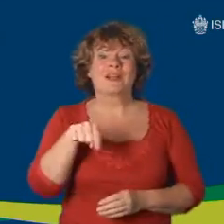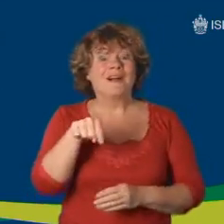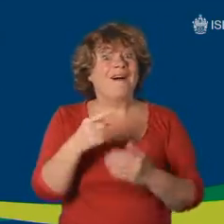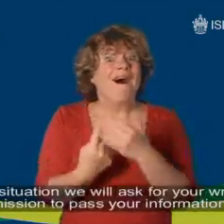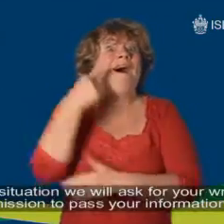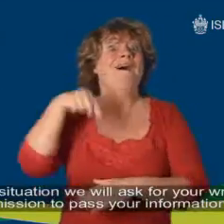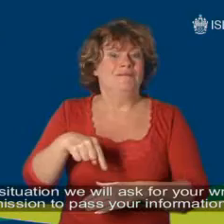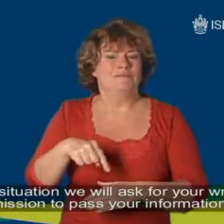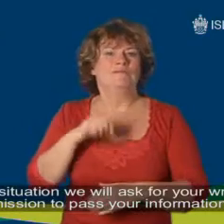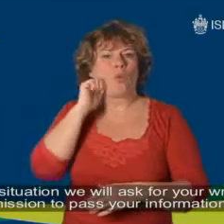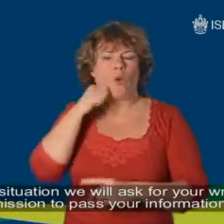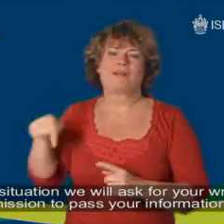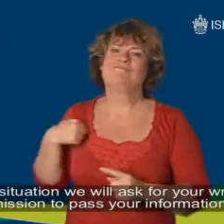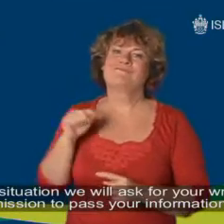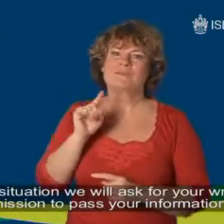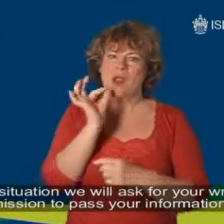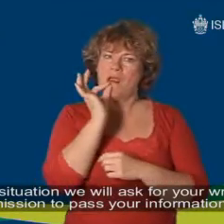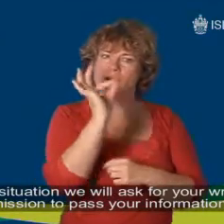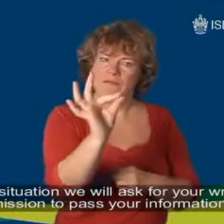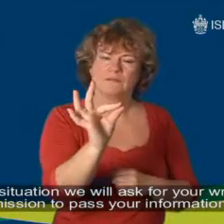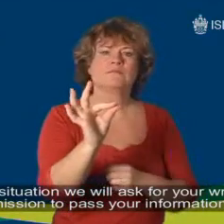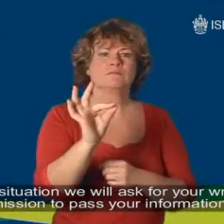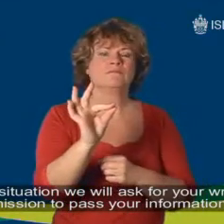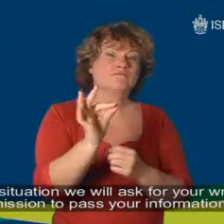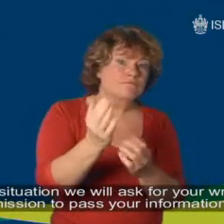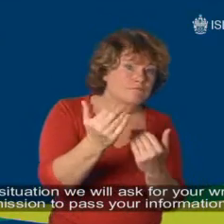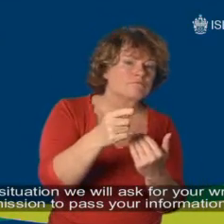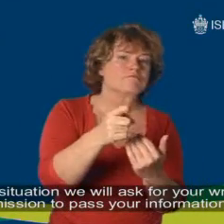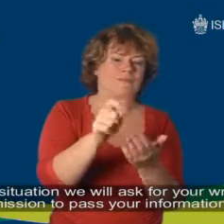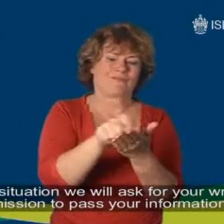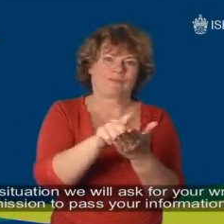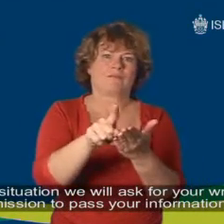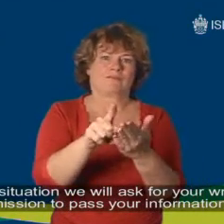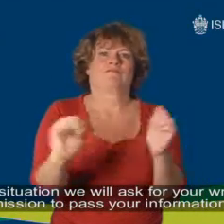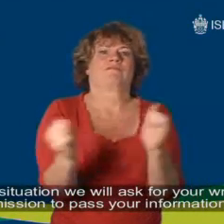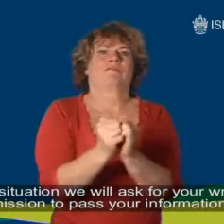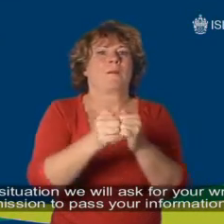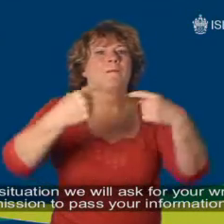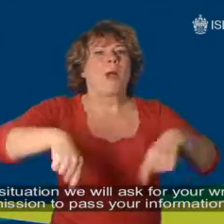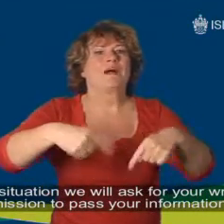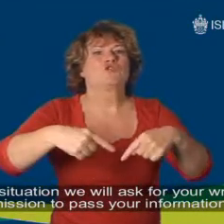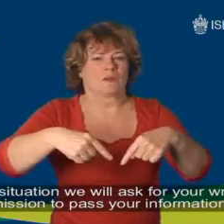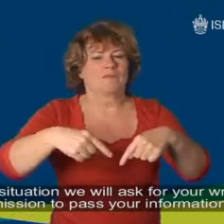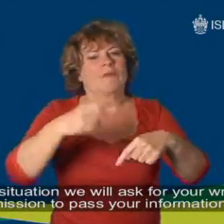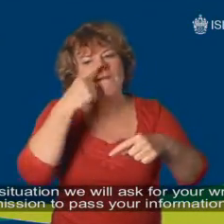In such situation, we will... Ask for your written permission